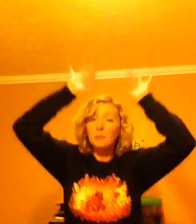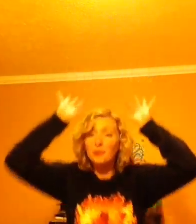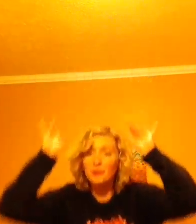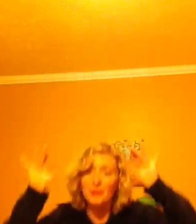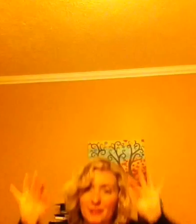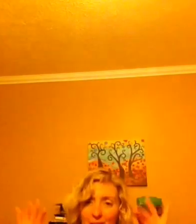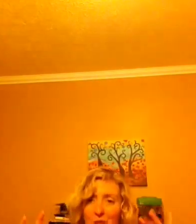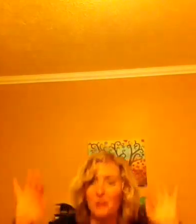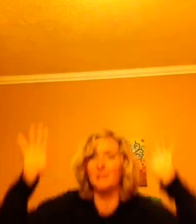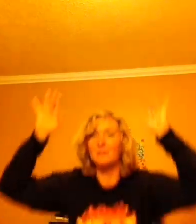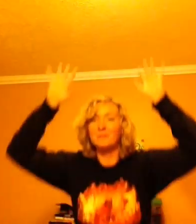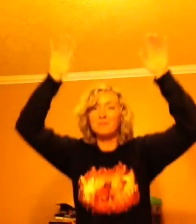percolation.